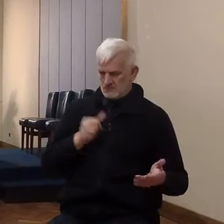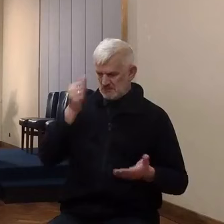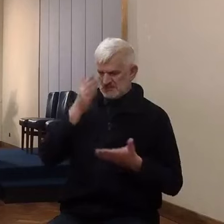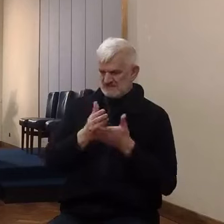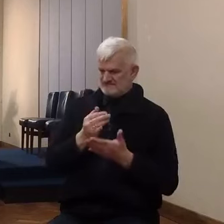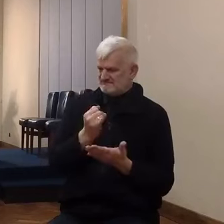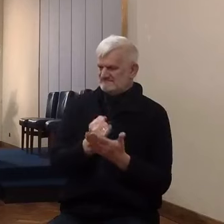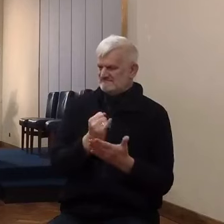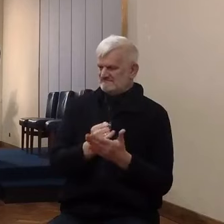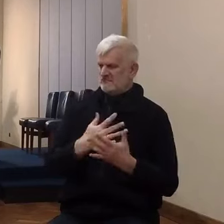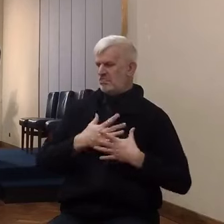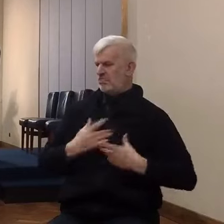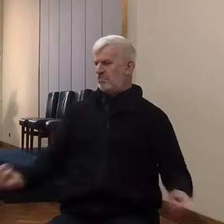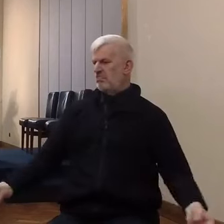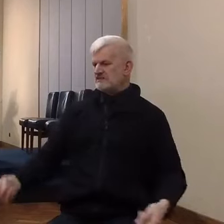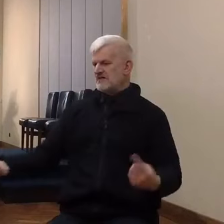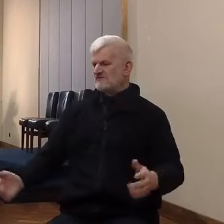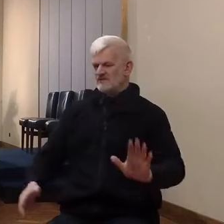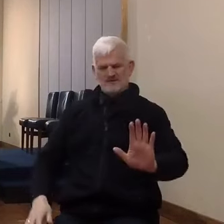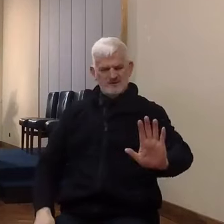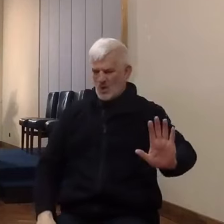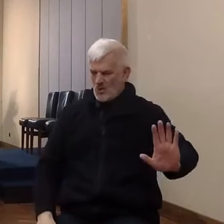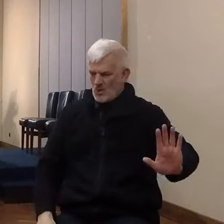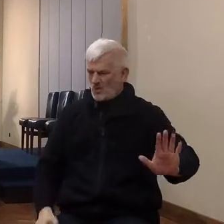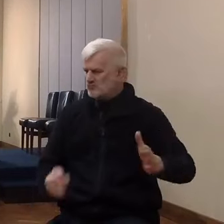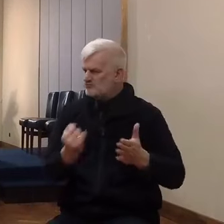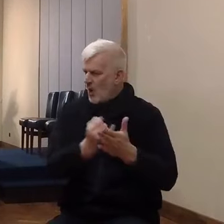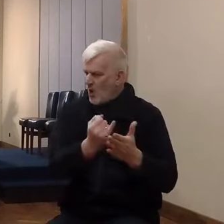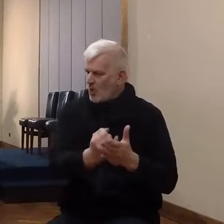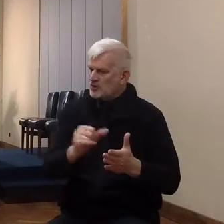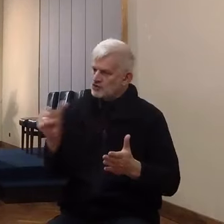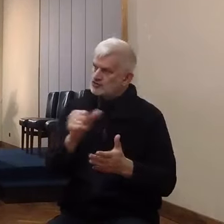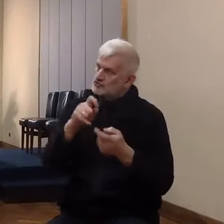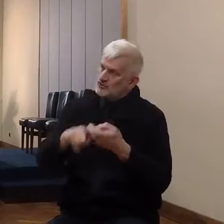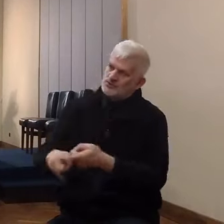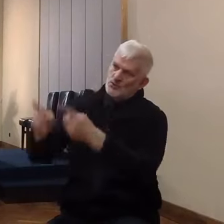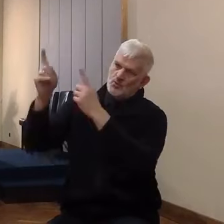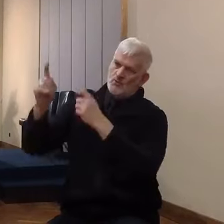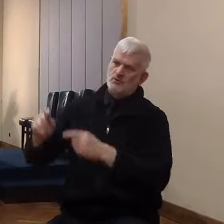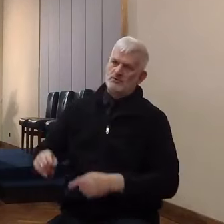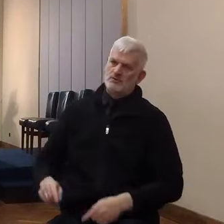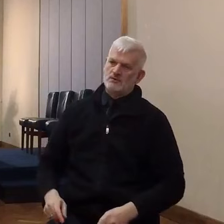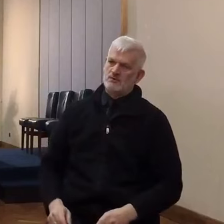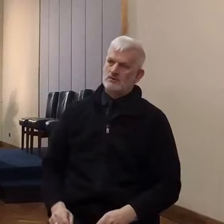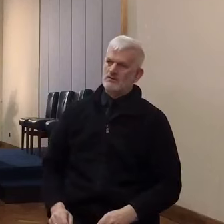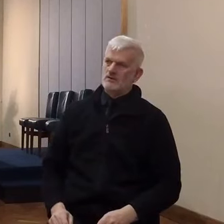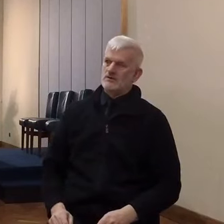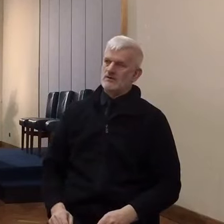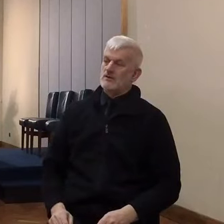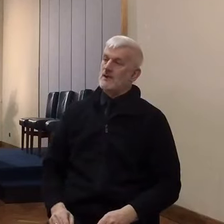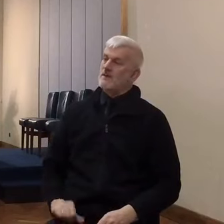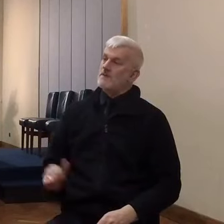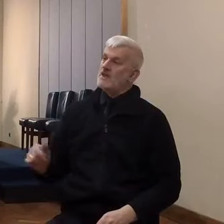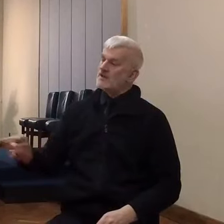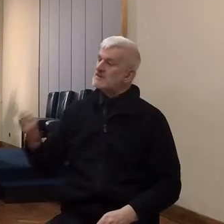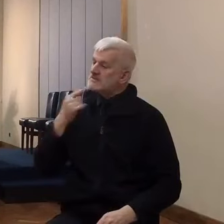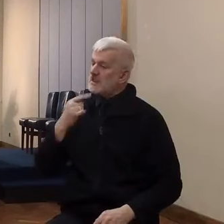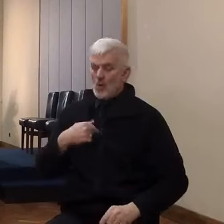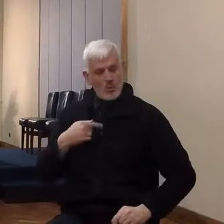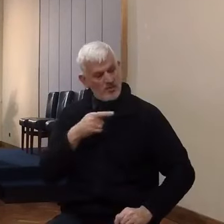biblical, and that's not right. Even though I acknowledge that teacher may be by and large a